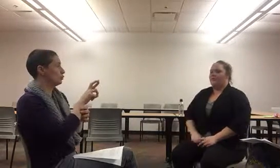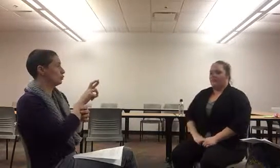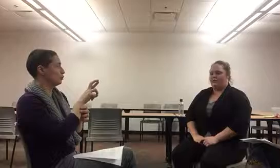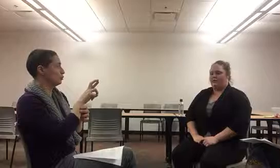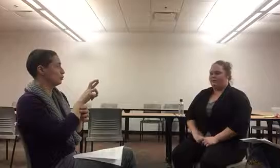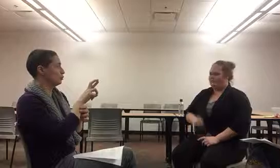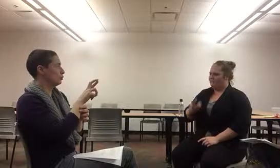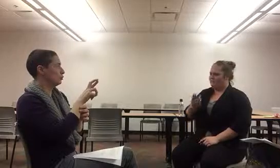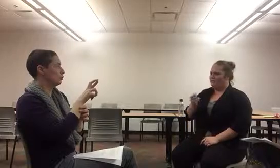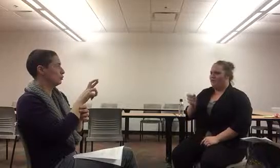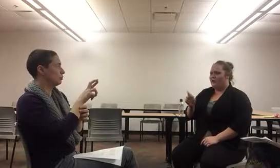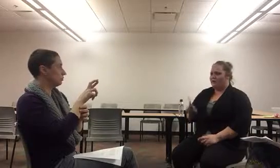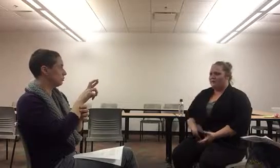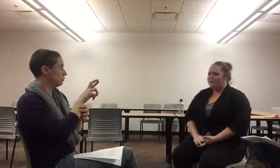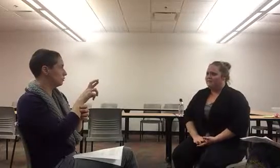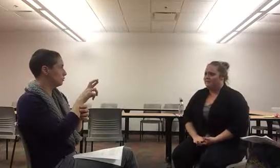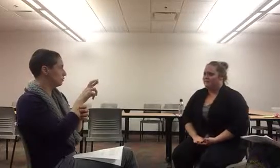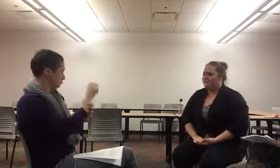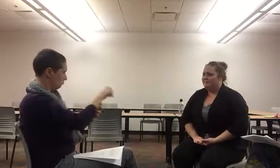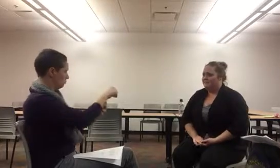Harter. Harter. Harter.